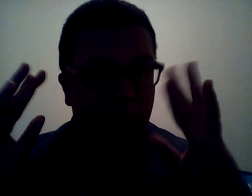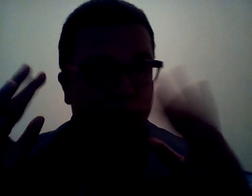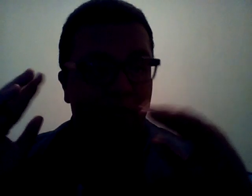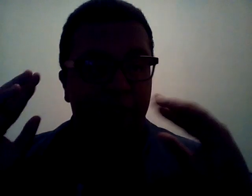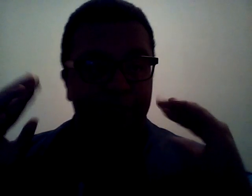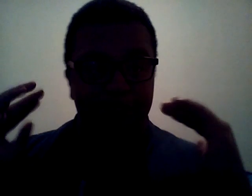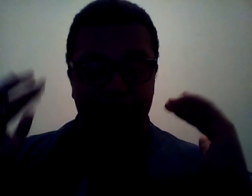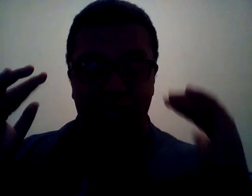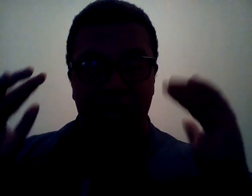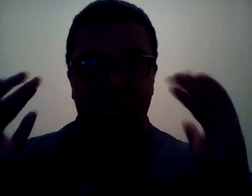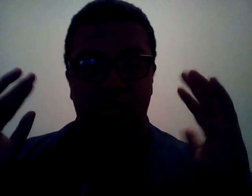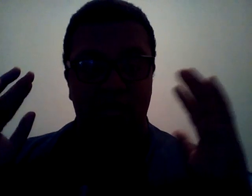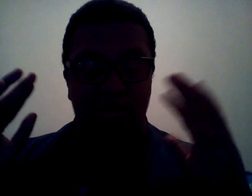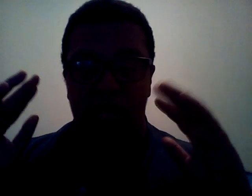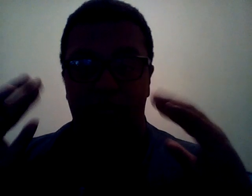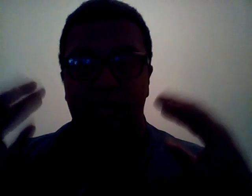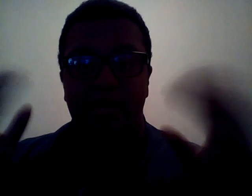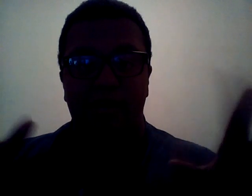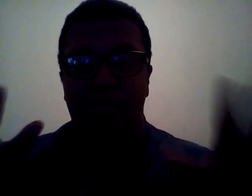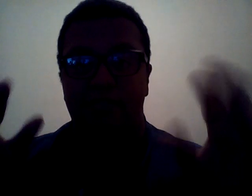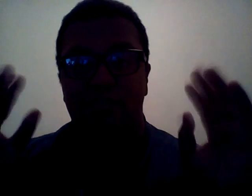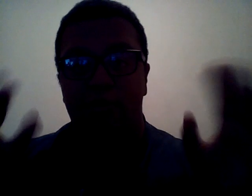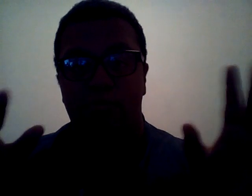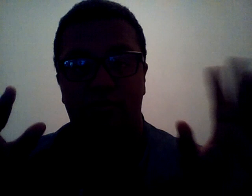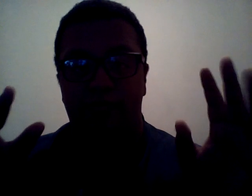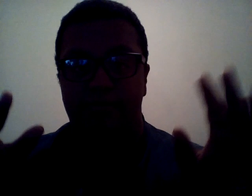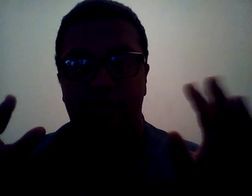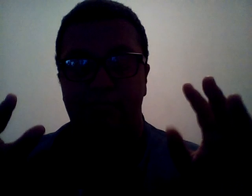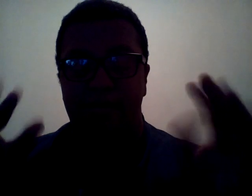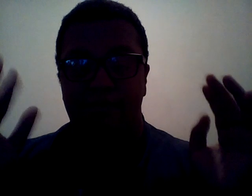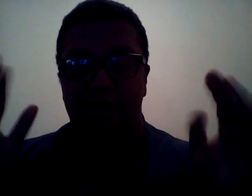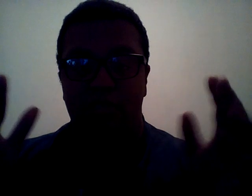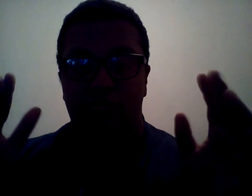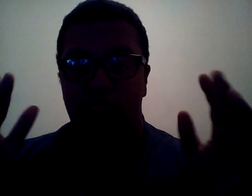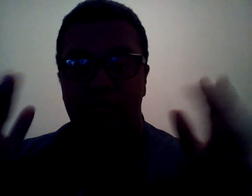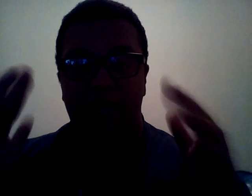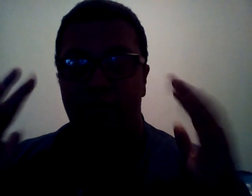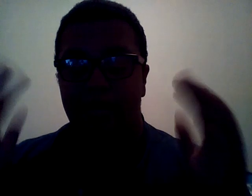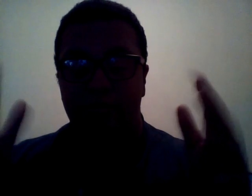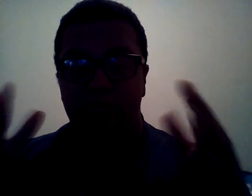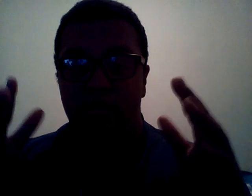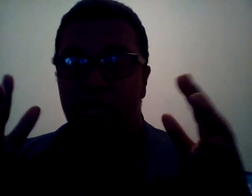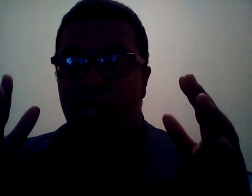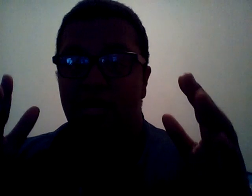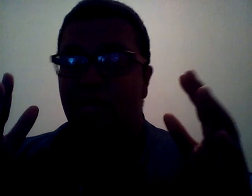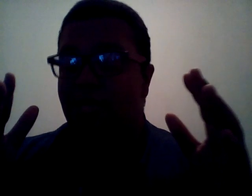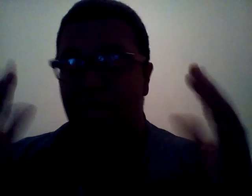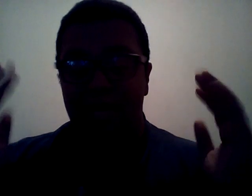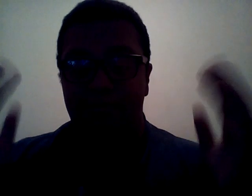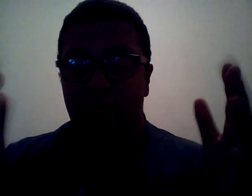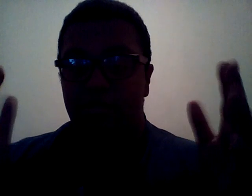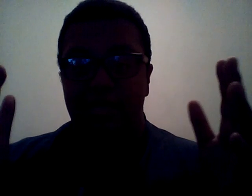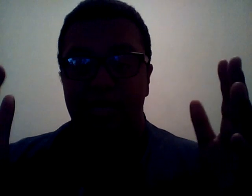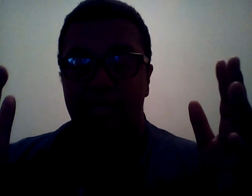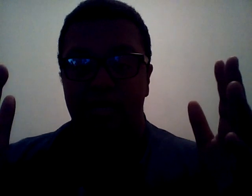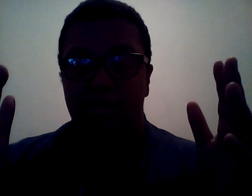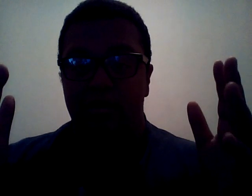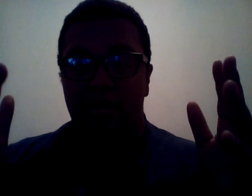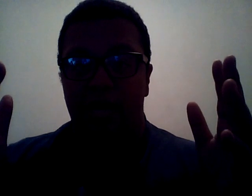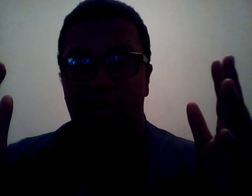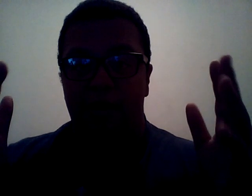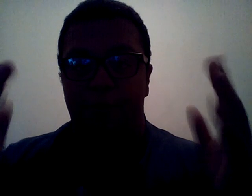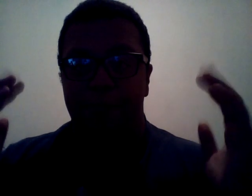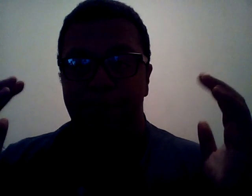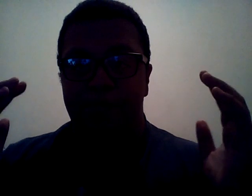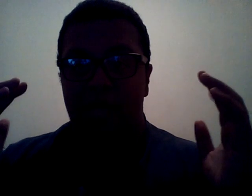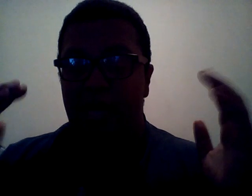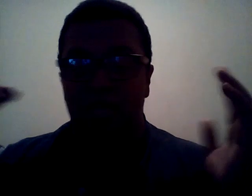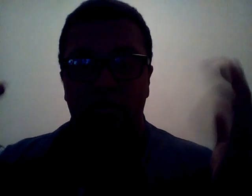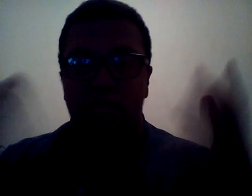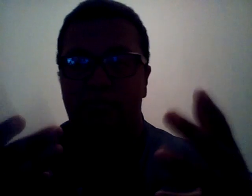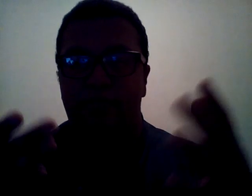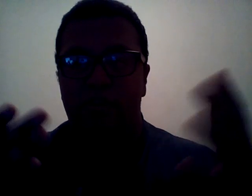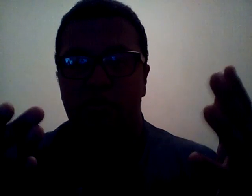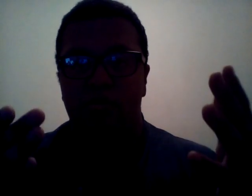you know, thank you guys so much for being patient with me, that I post daily, and I know some of you